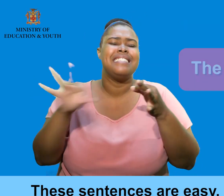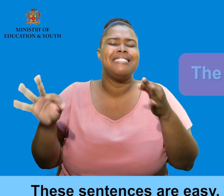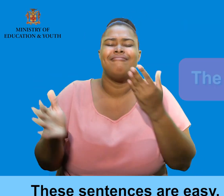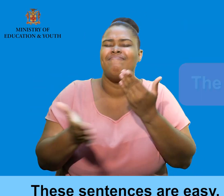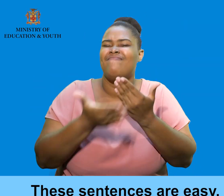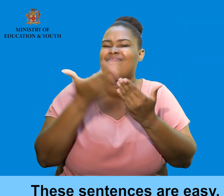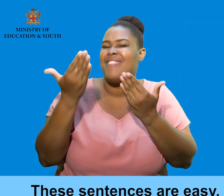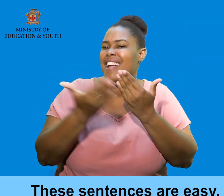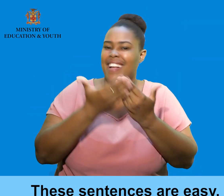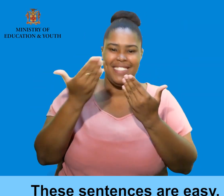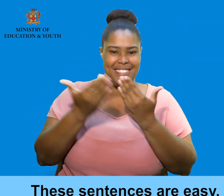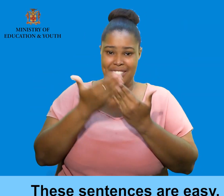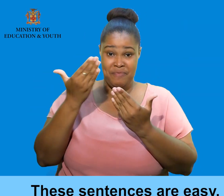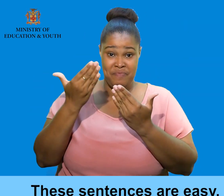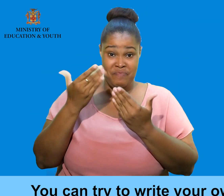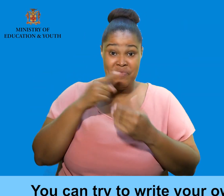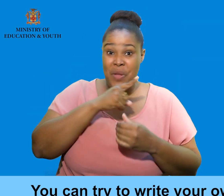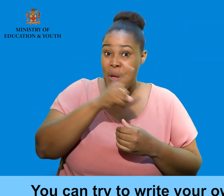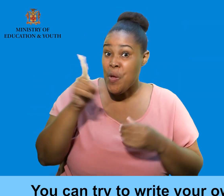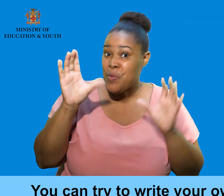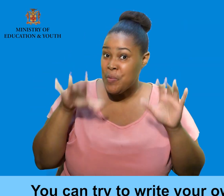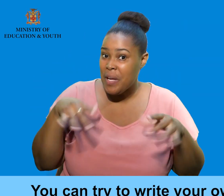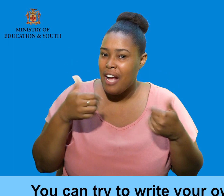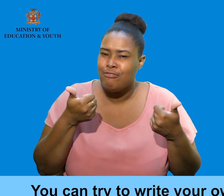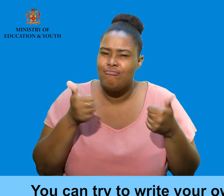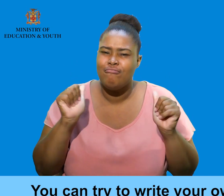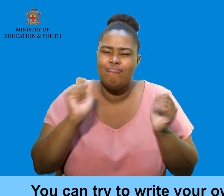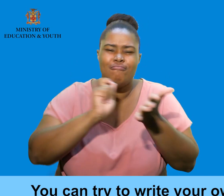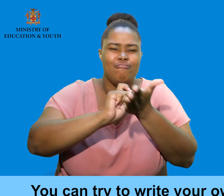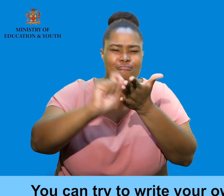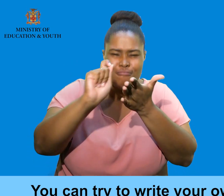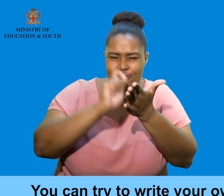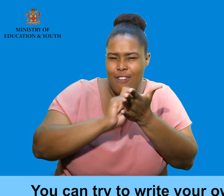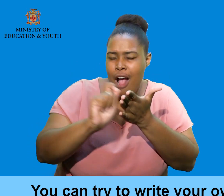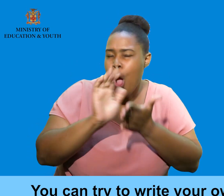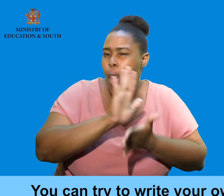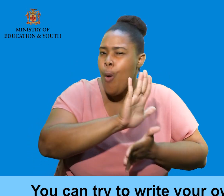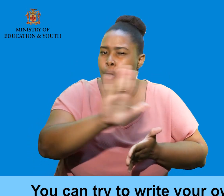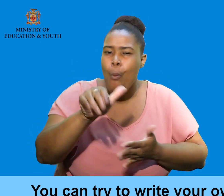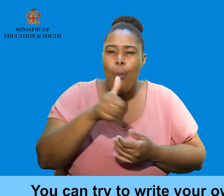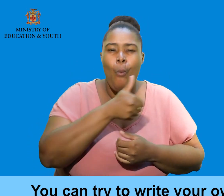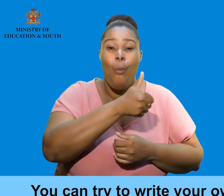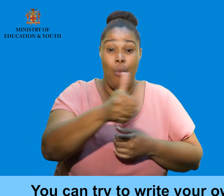sentences are easy. You can try to write your own.